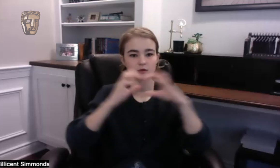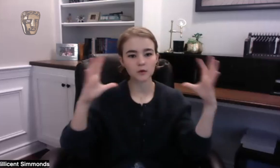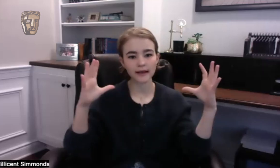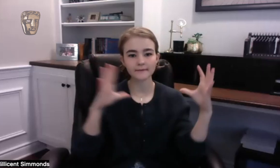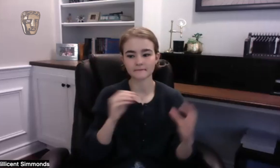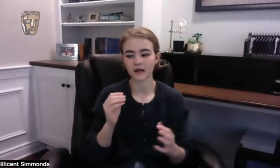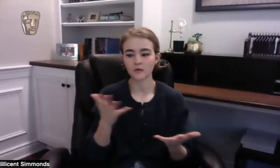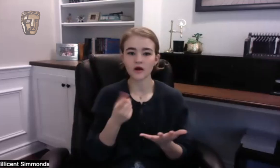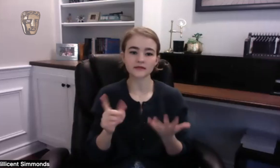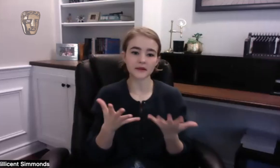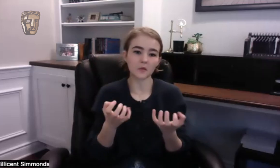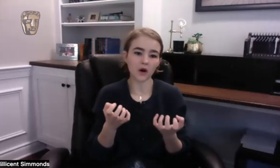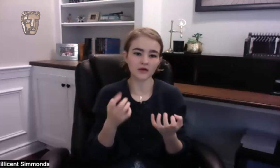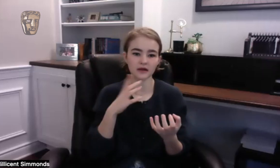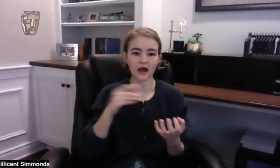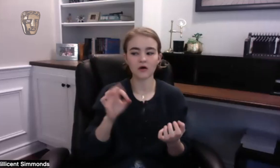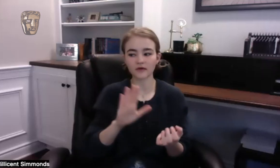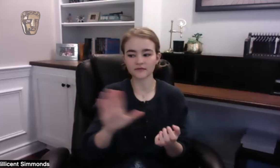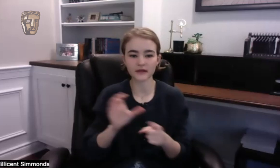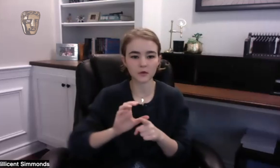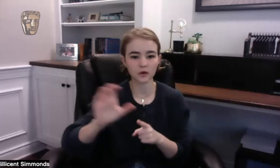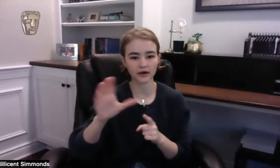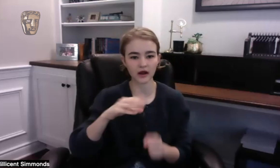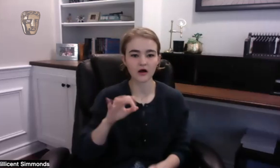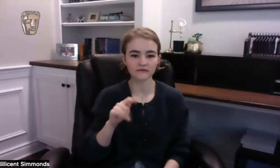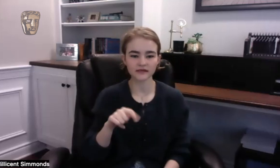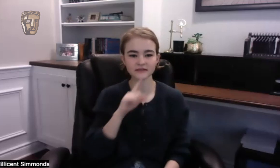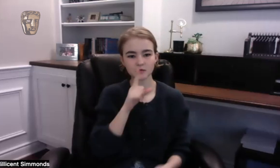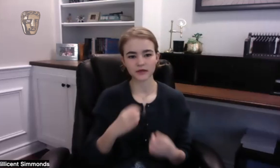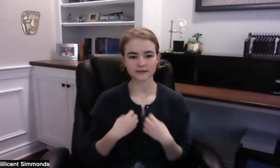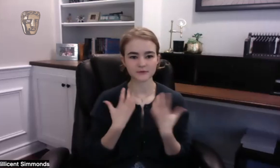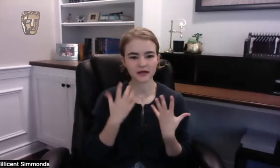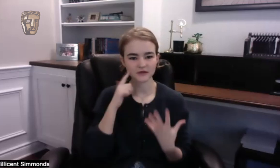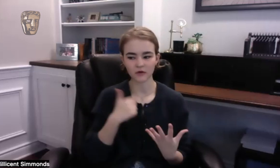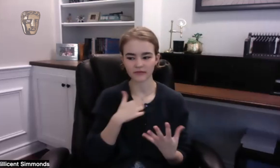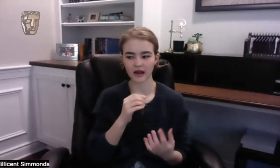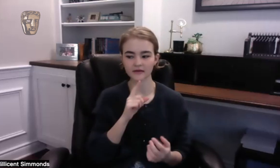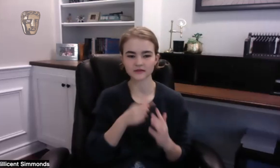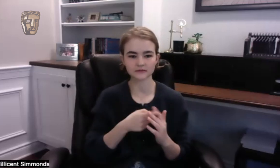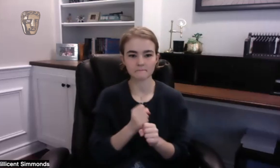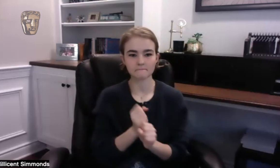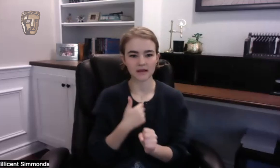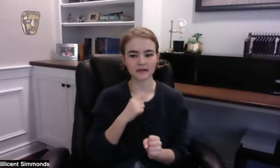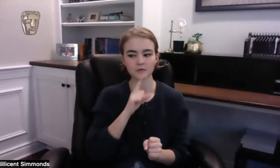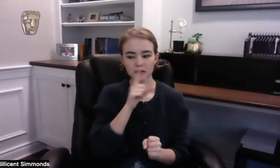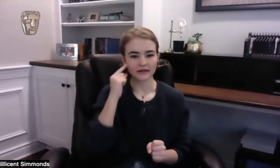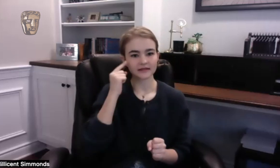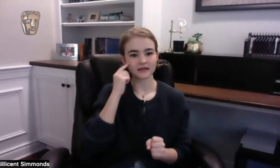their vision and what they want out of their career and it's been really inspiring for me it made me really think